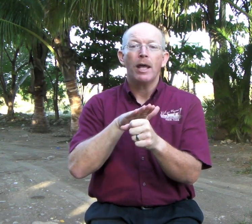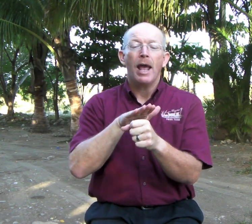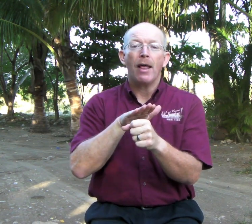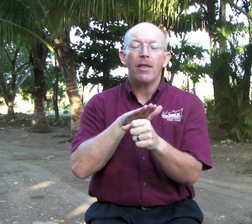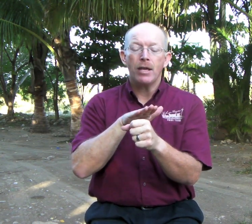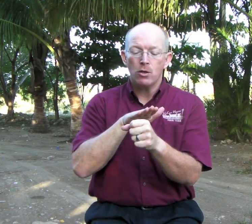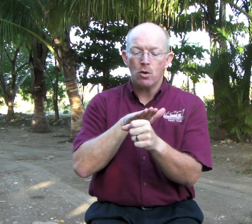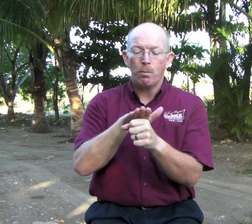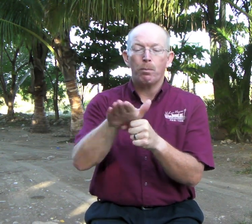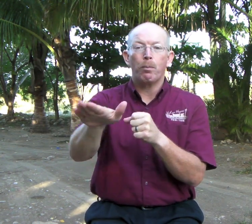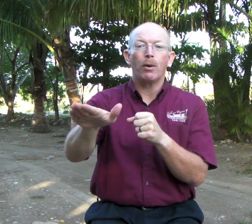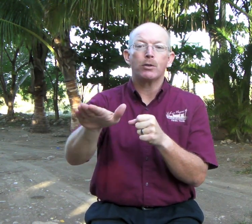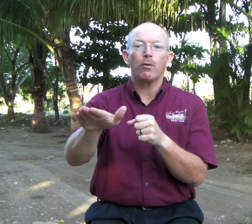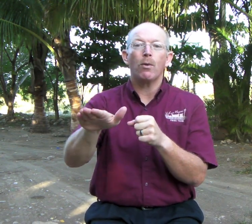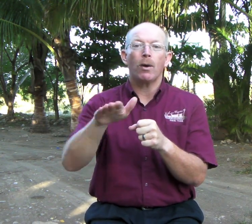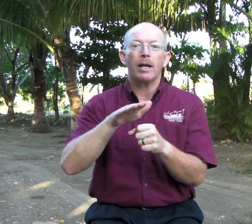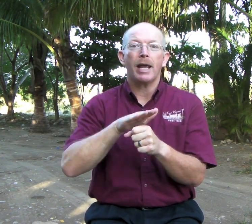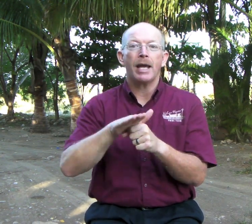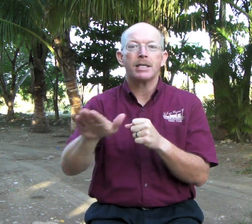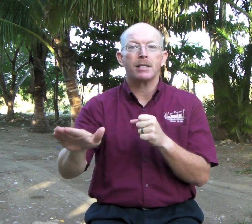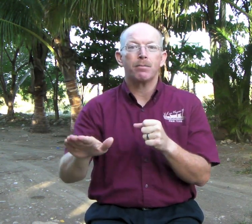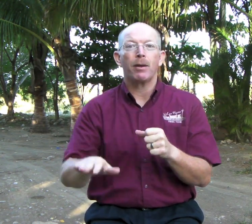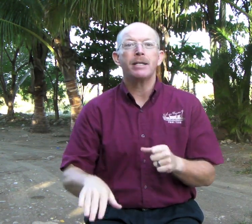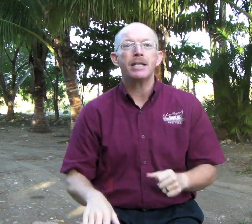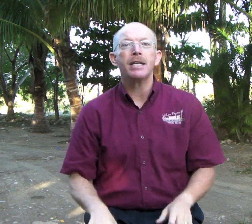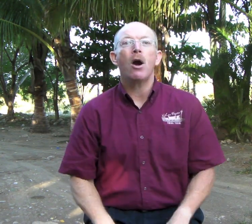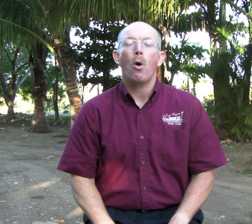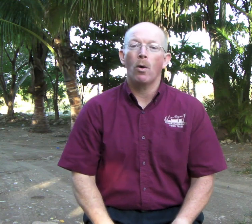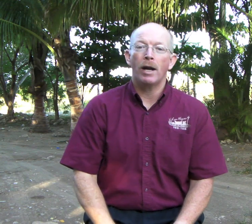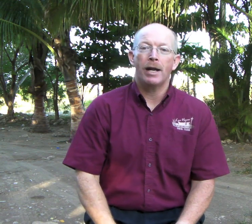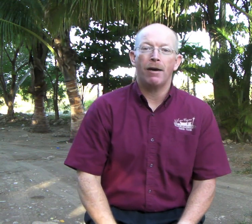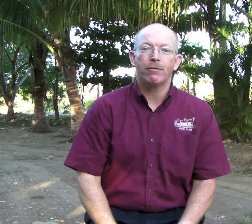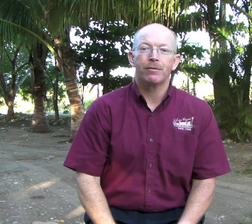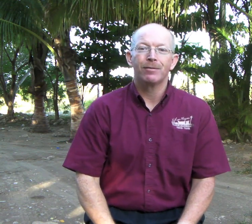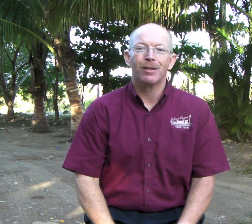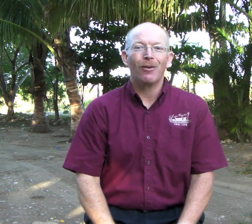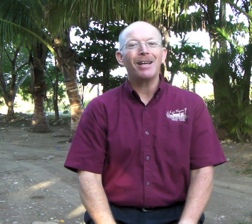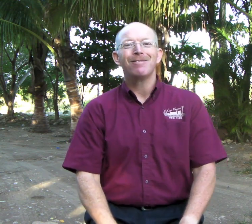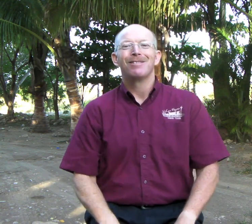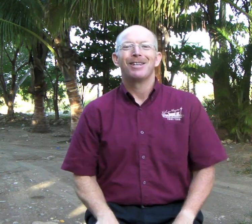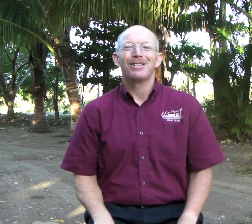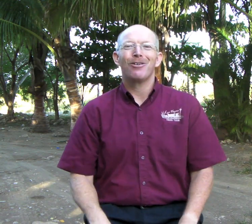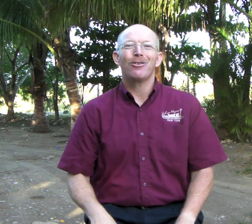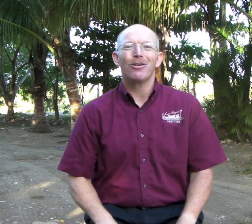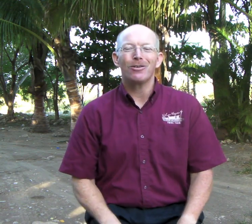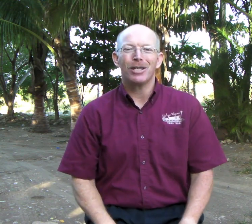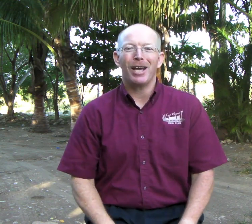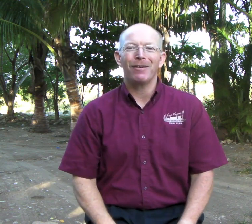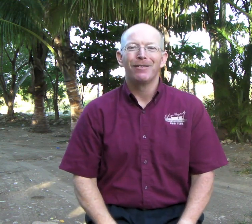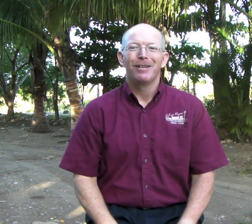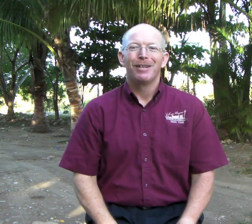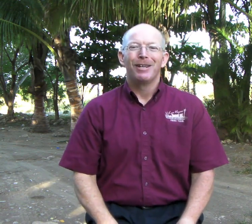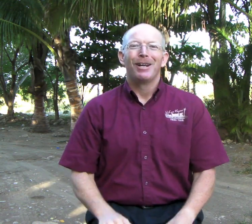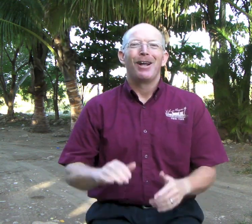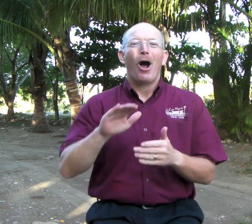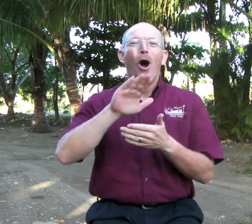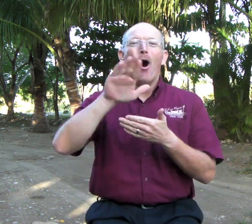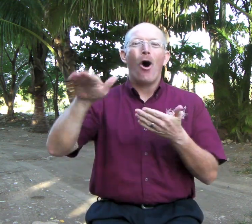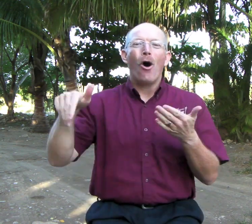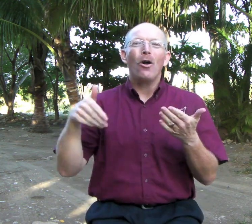And then you push forward is plenty or enough. Okay. Let's go through those again. All.